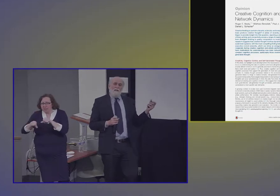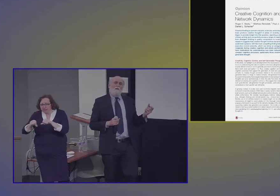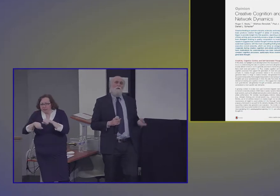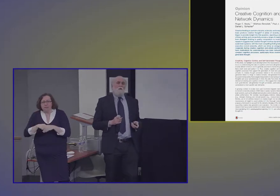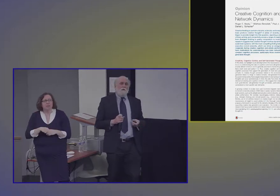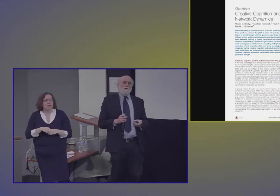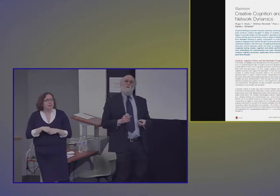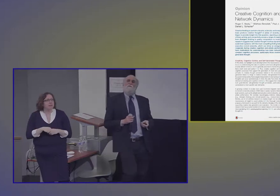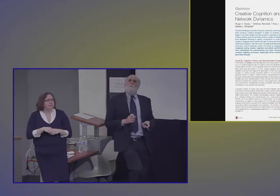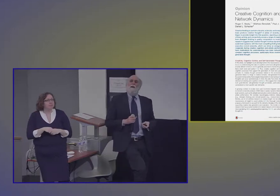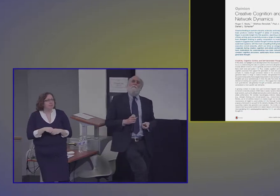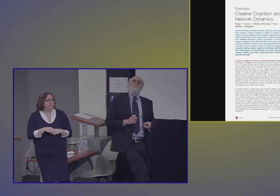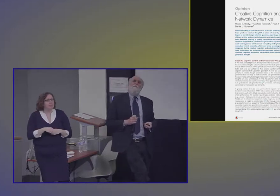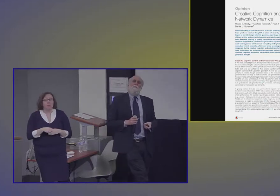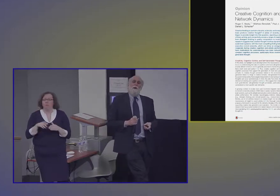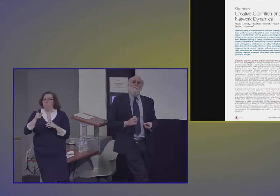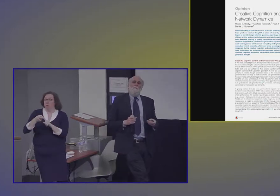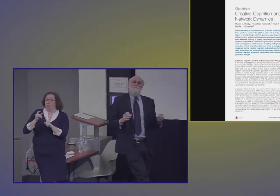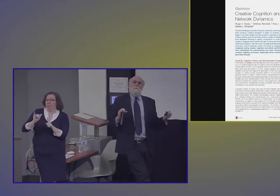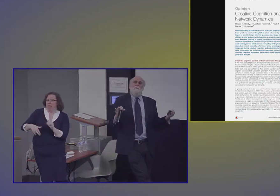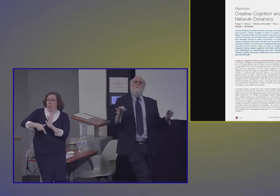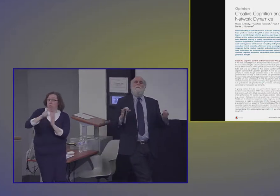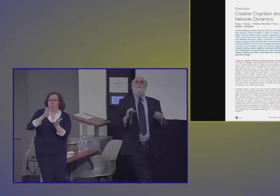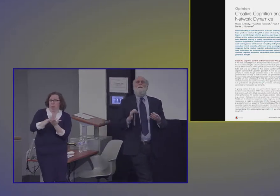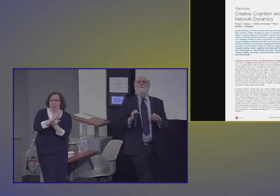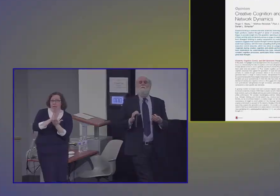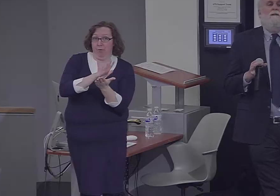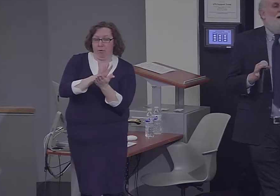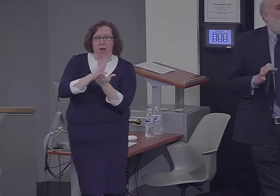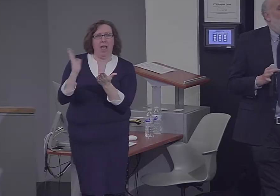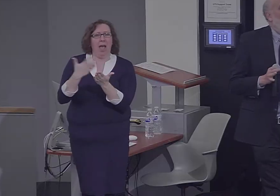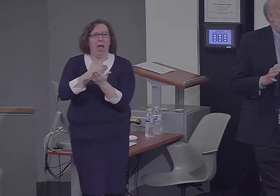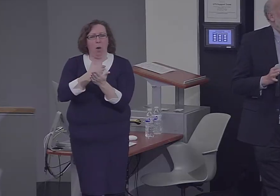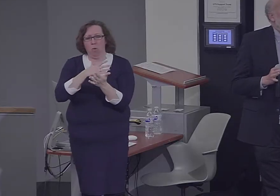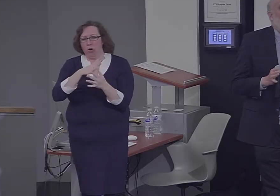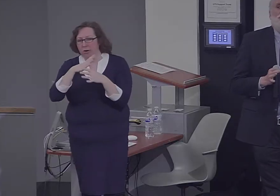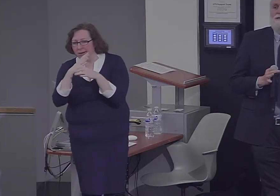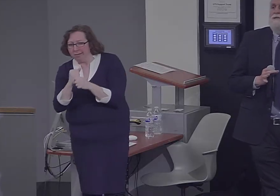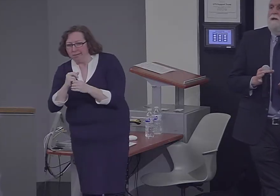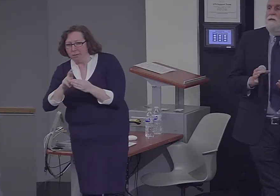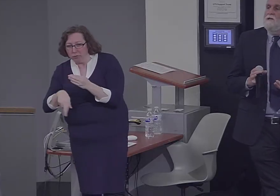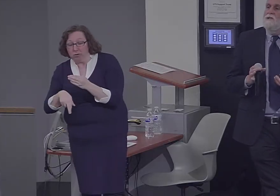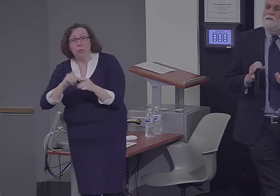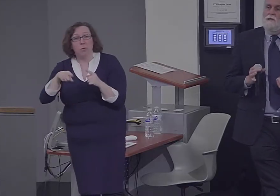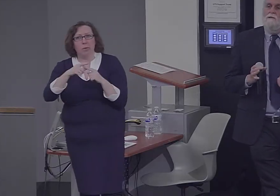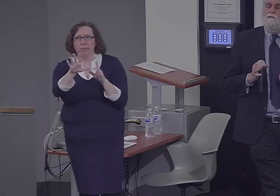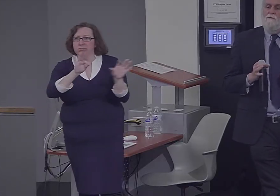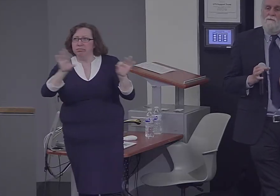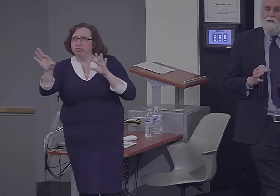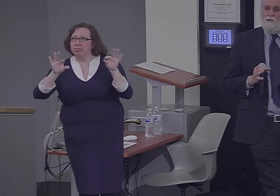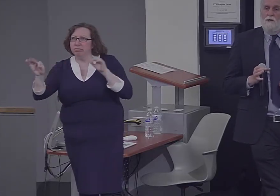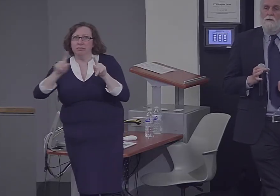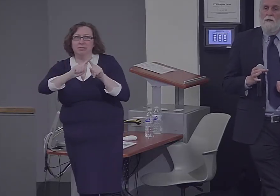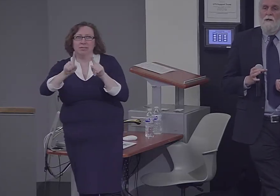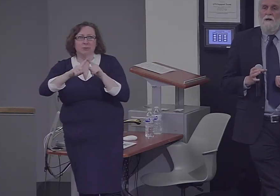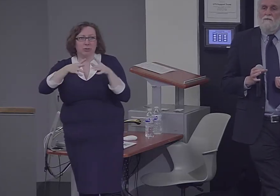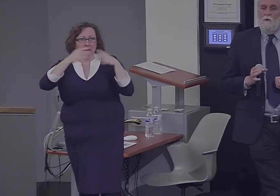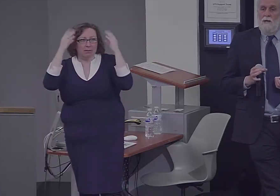conclusions from that review paper was that when you put together a lot of imaging studies, a signature feature of creative